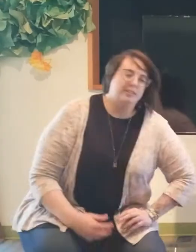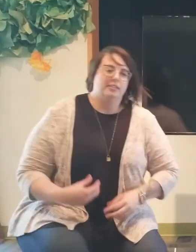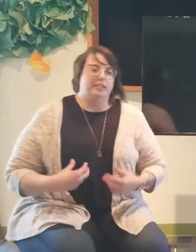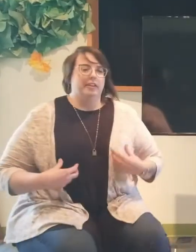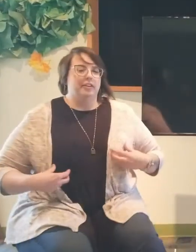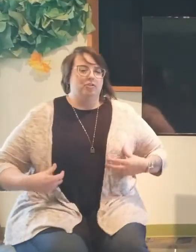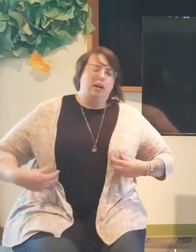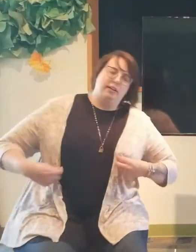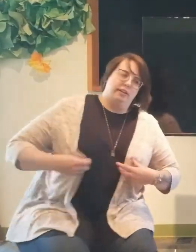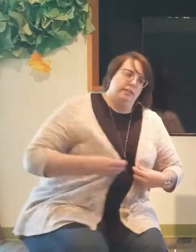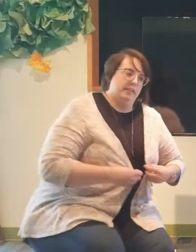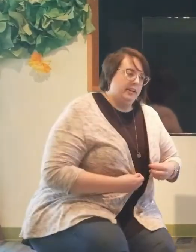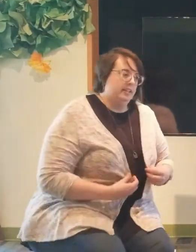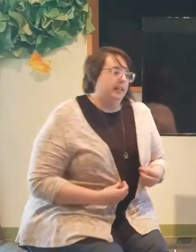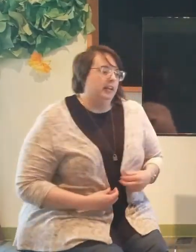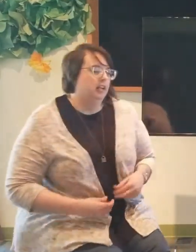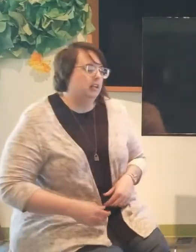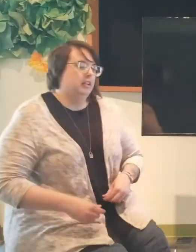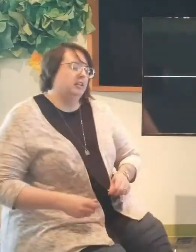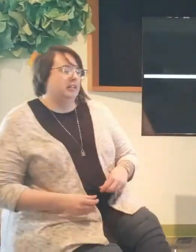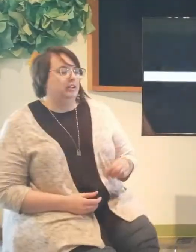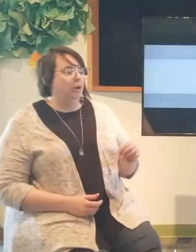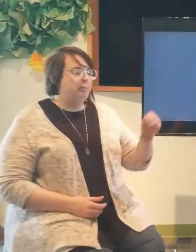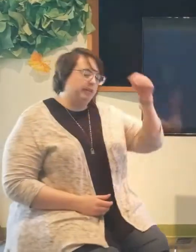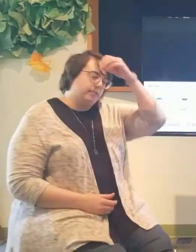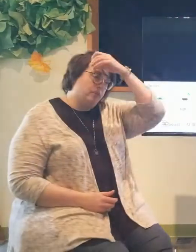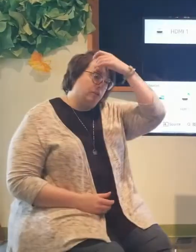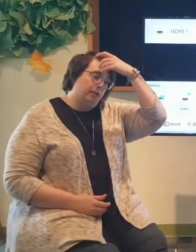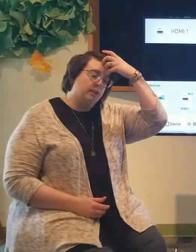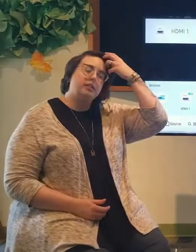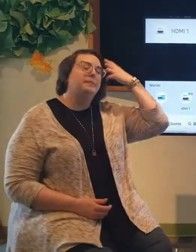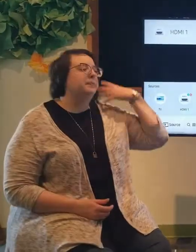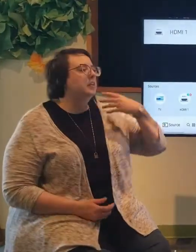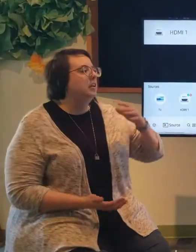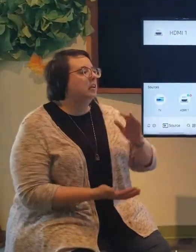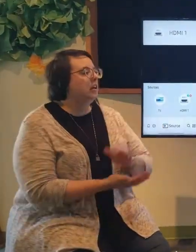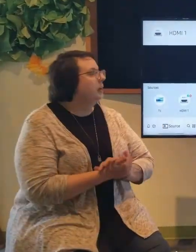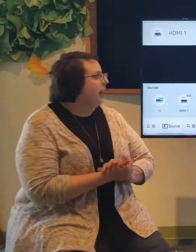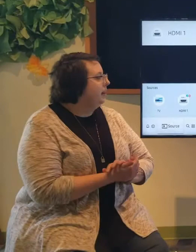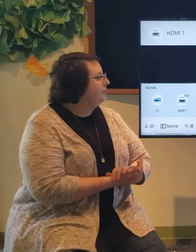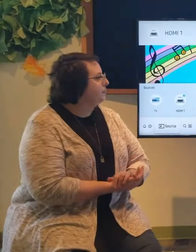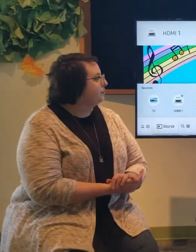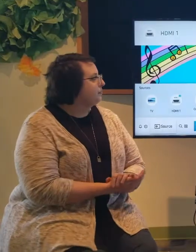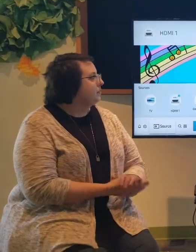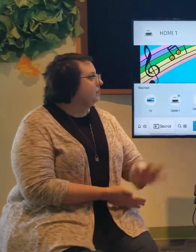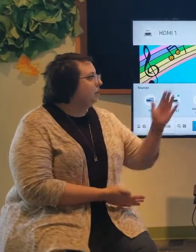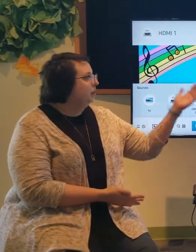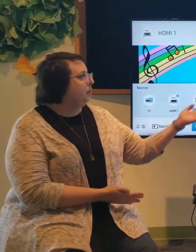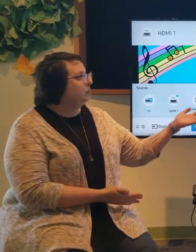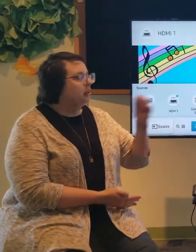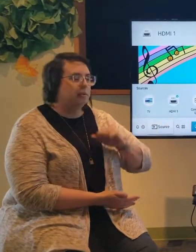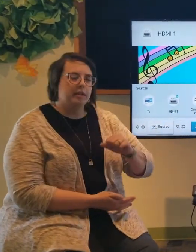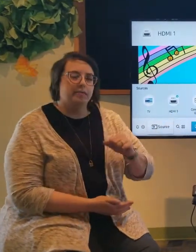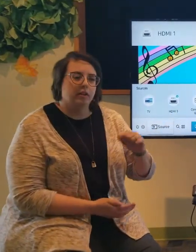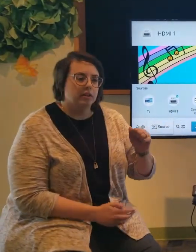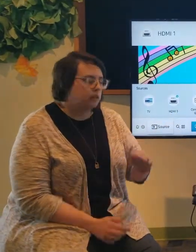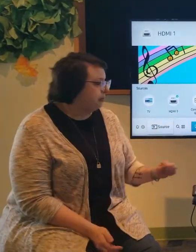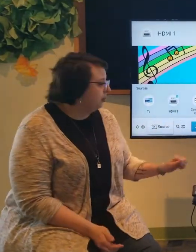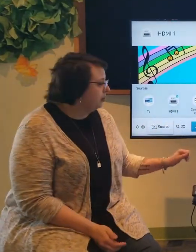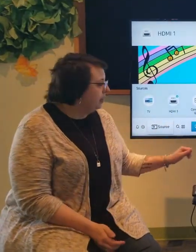Scary crocodile with the end there. Hope he isn't following us. Okay, well we're going to wait for our computer to